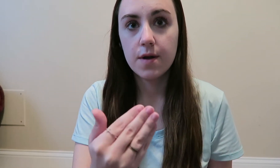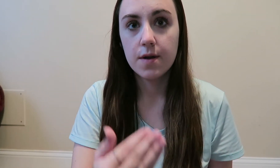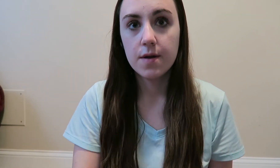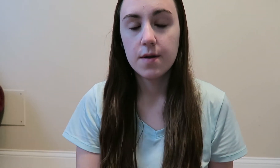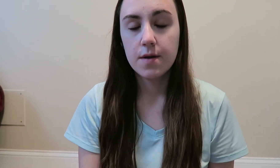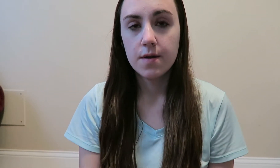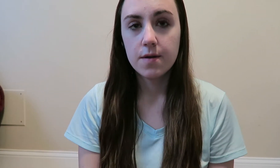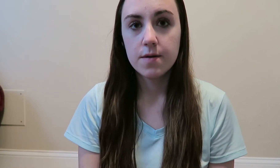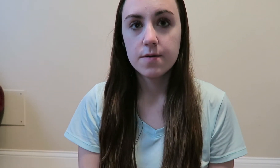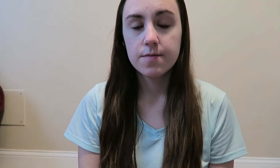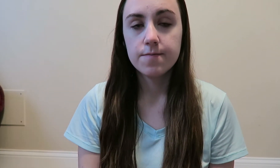good